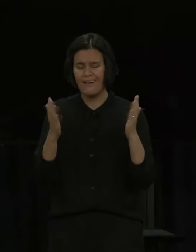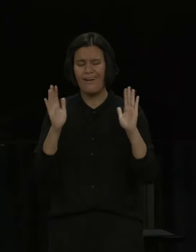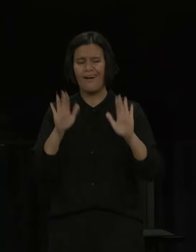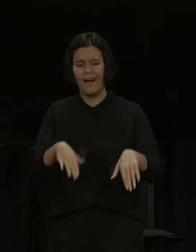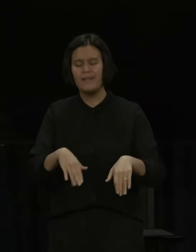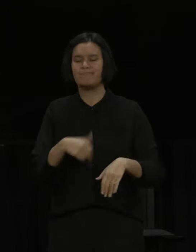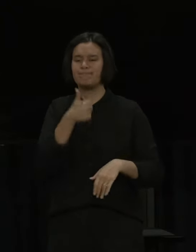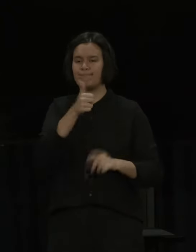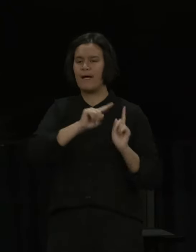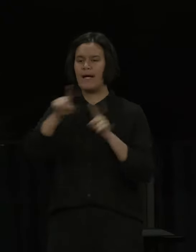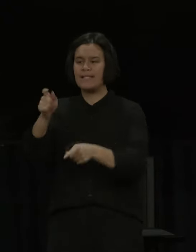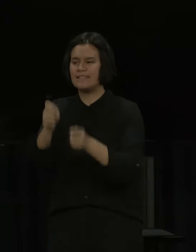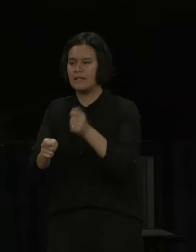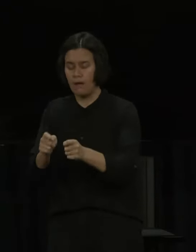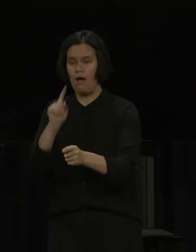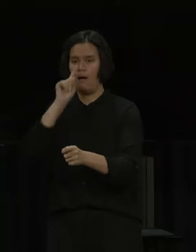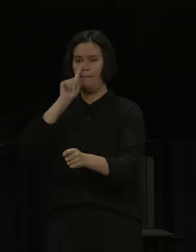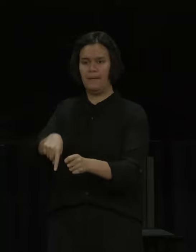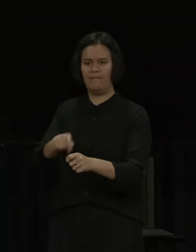test result back.